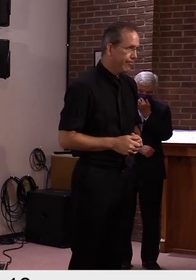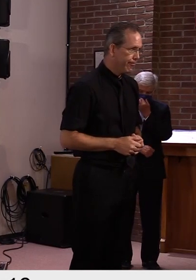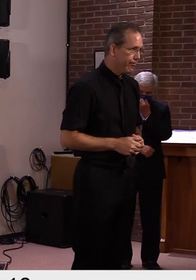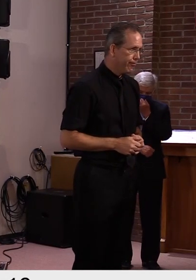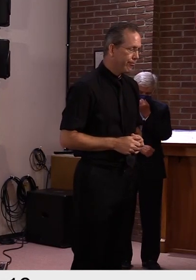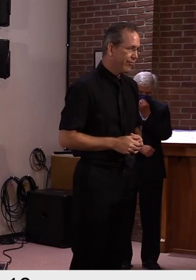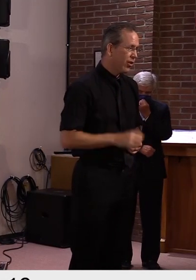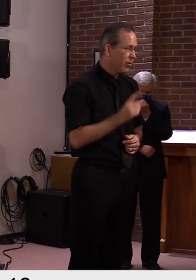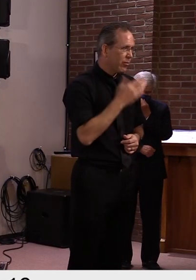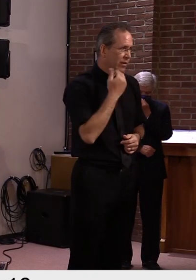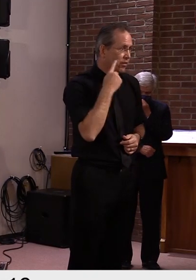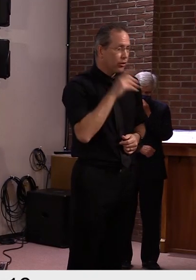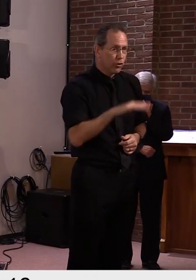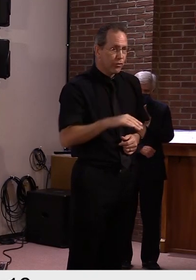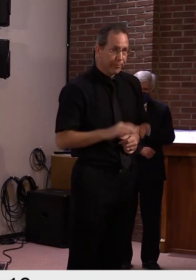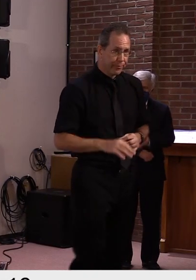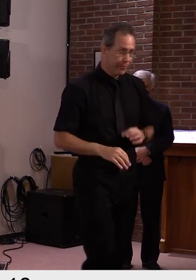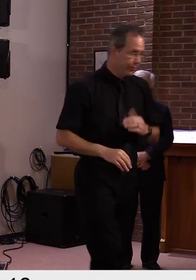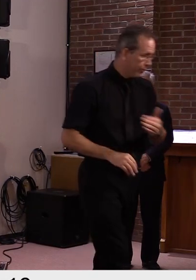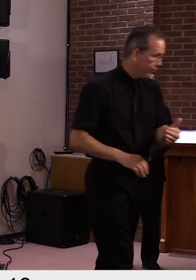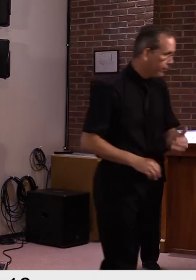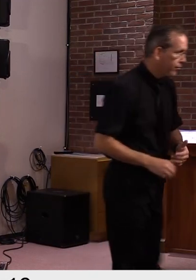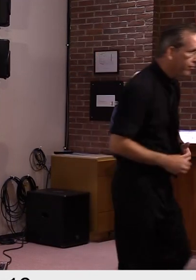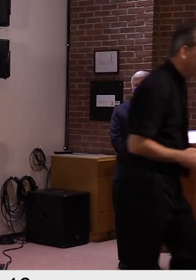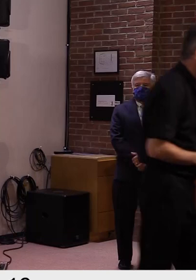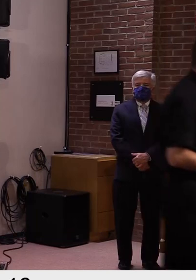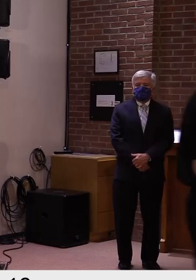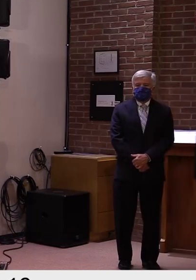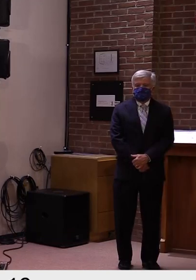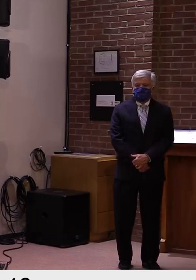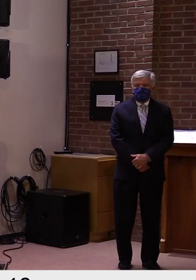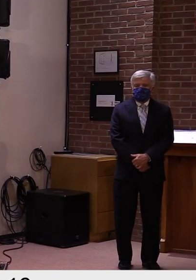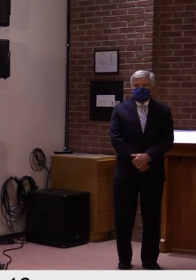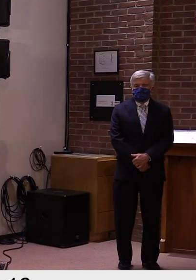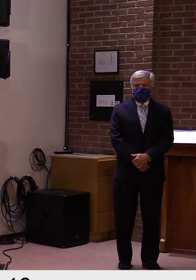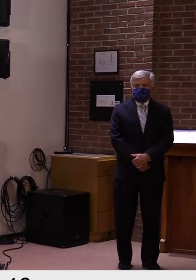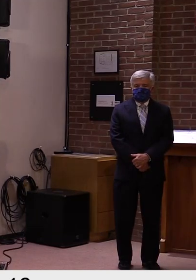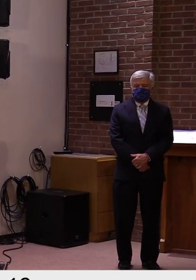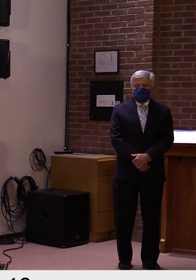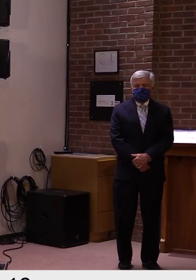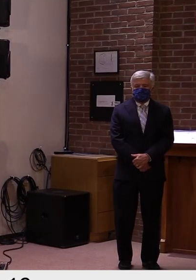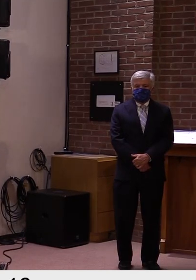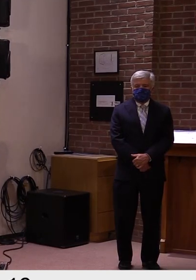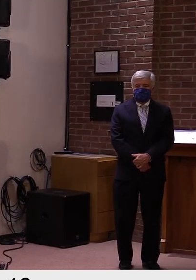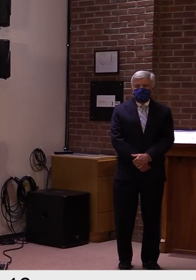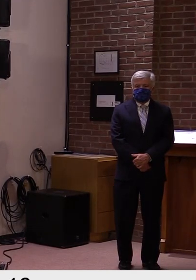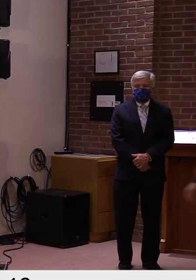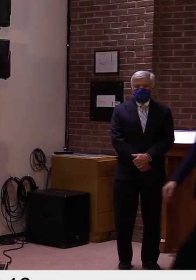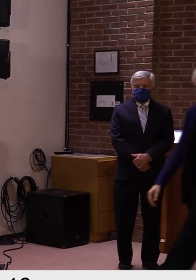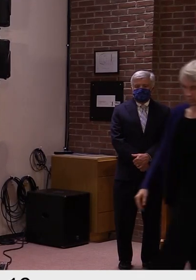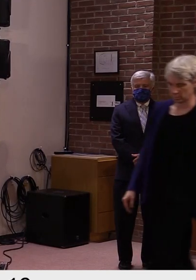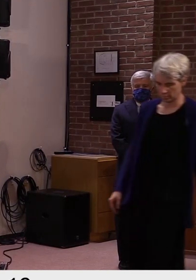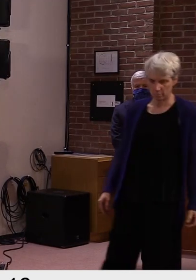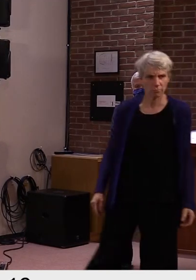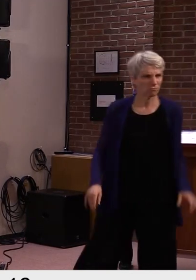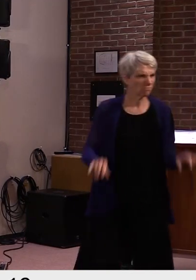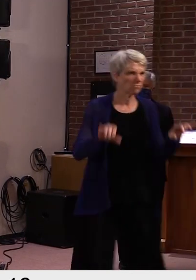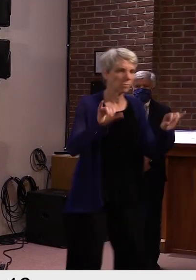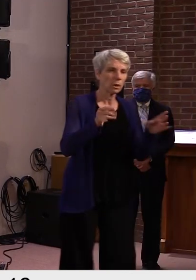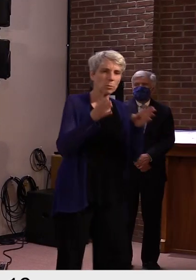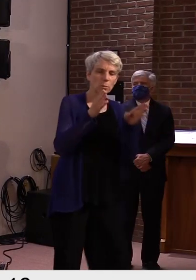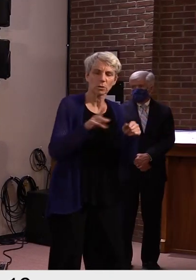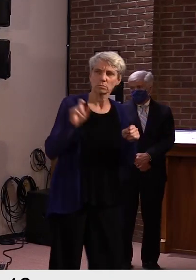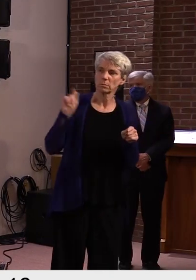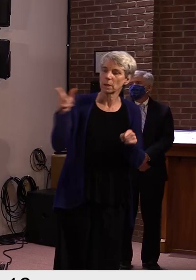Great. Dr. Levine, one of the questions that was raised to me was whether college students would be counted as